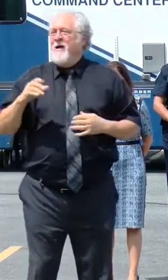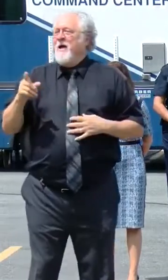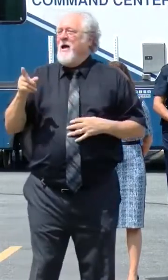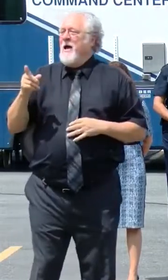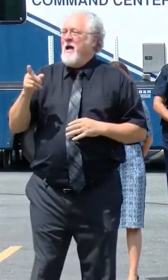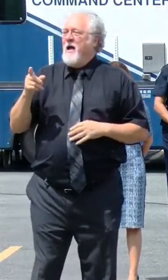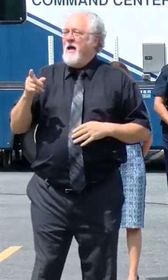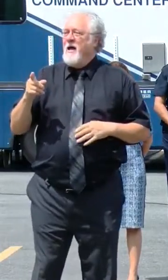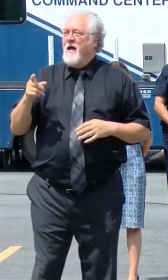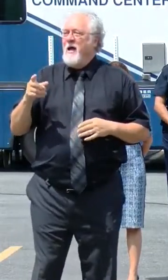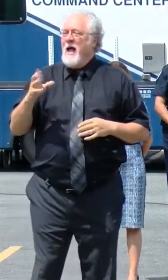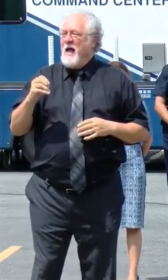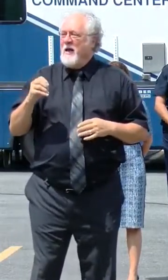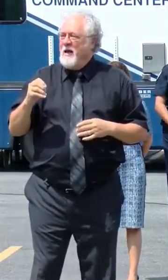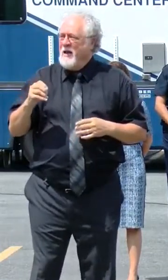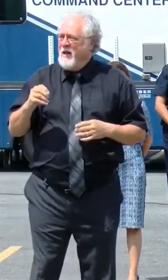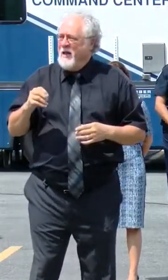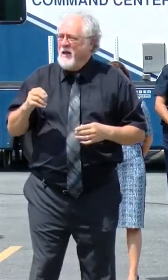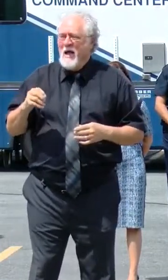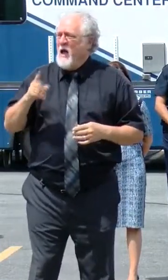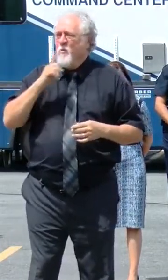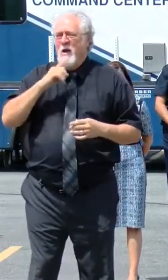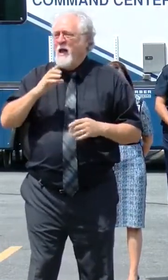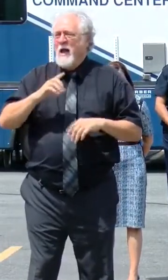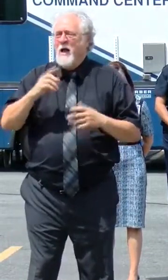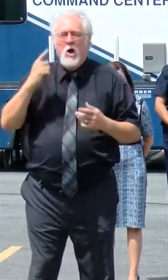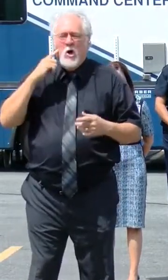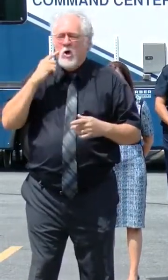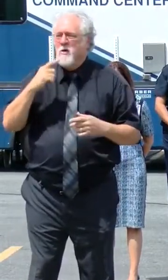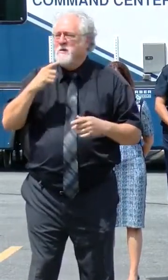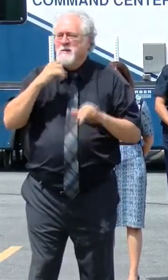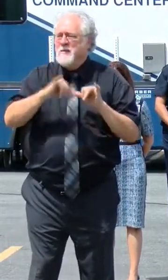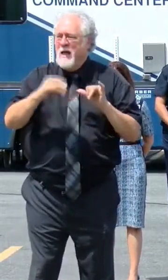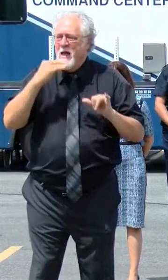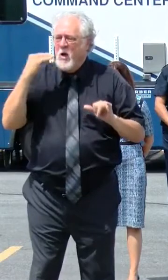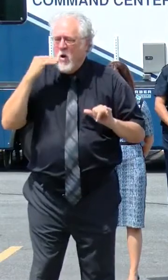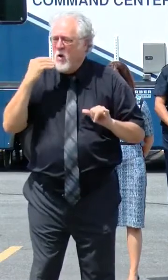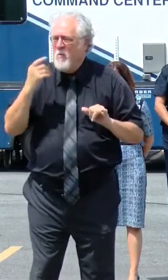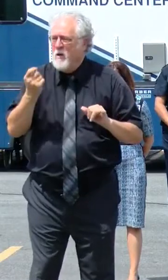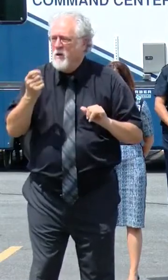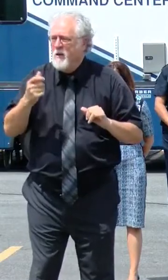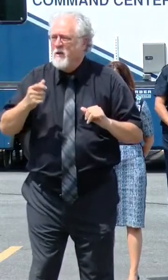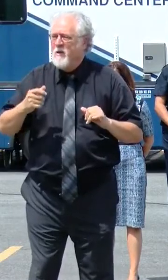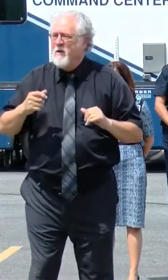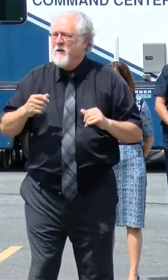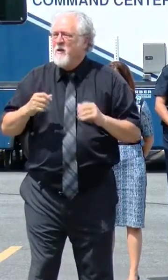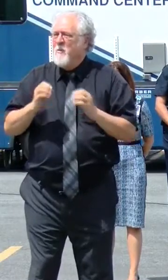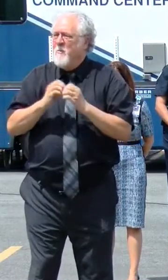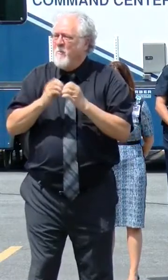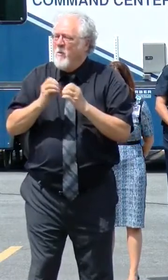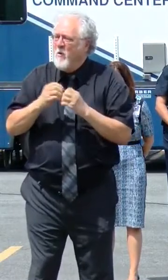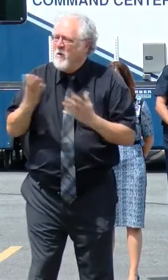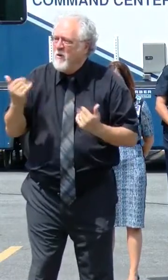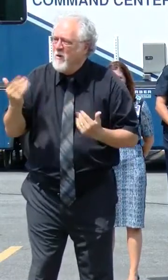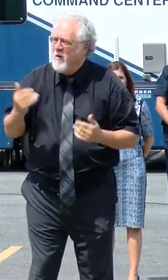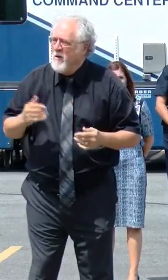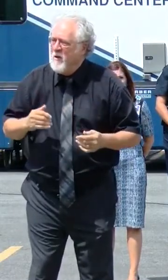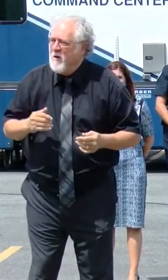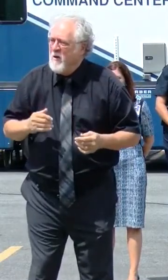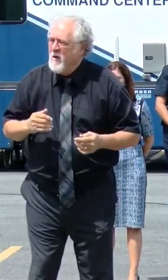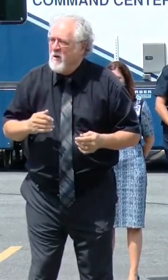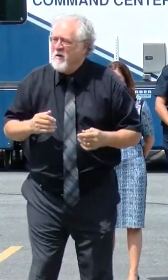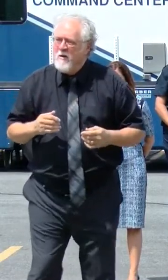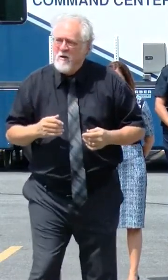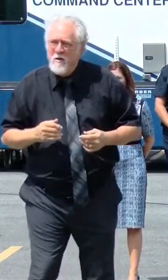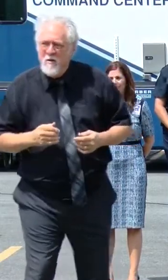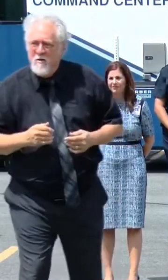And anybody can help me, because I really didn't. I just heard stay-at-home order a little bit. Tell me that again so I can hear it.